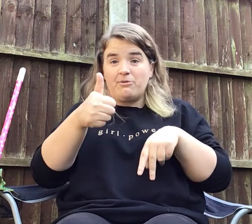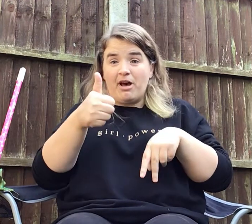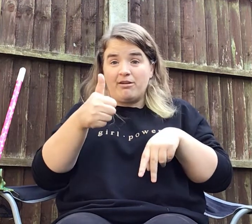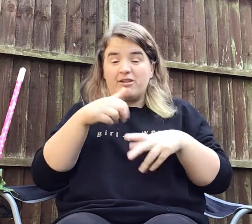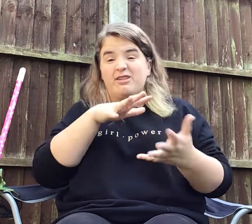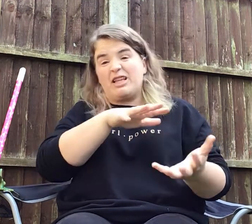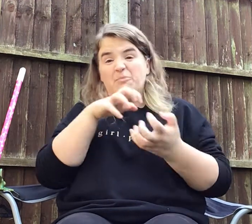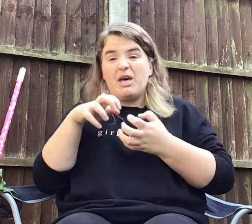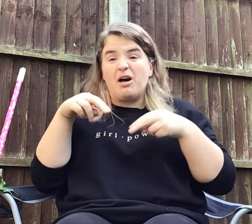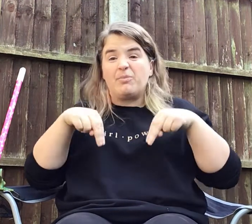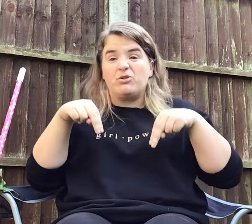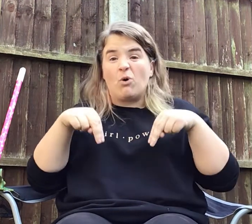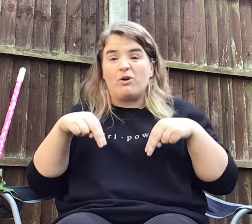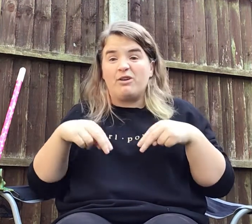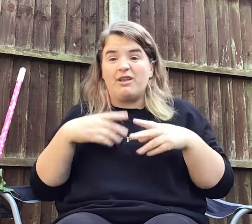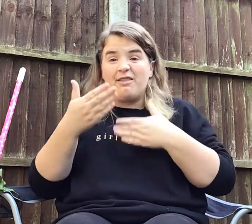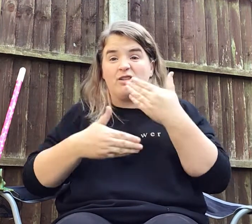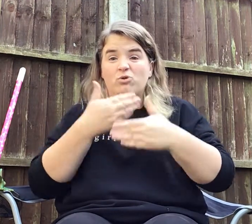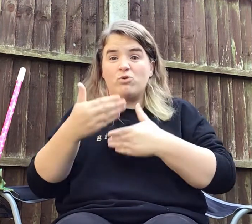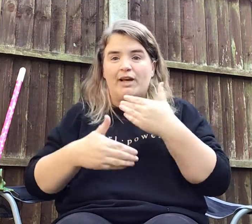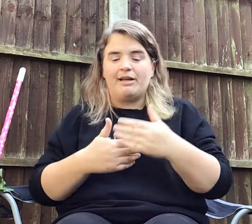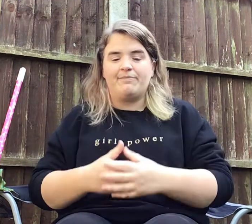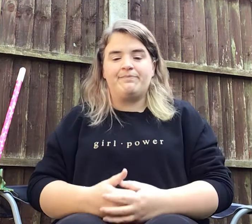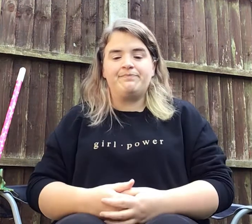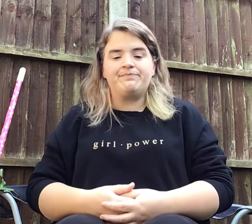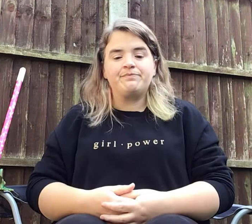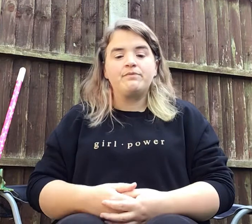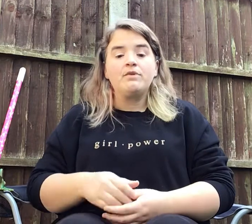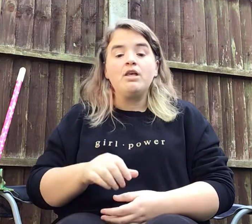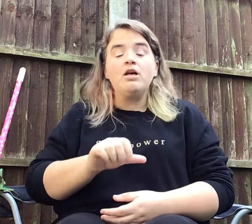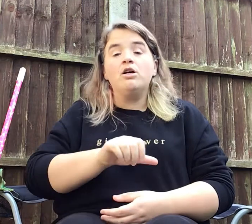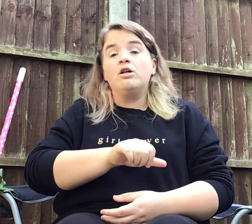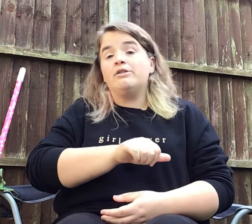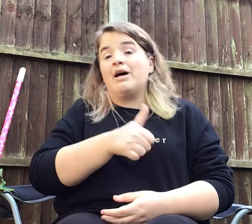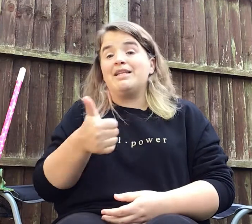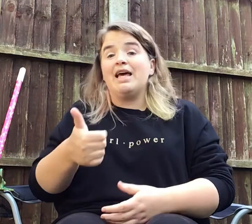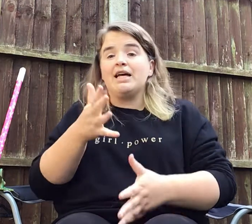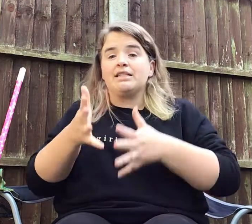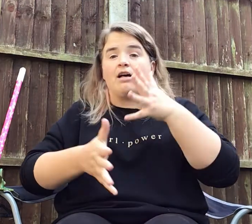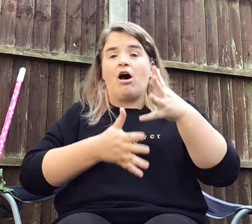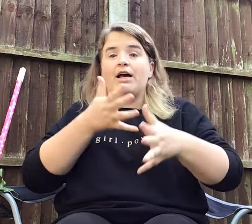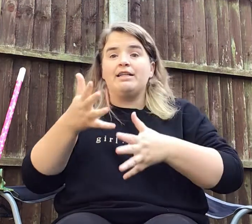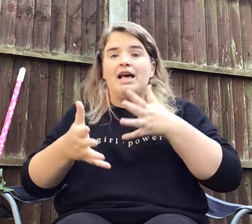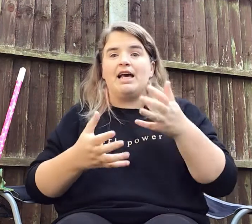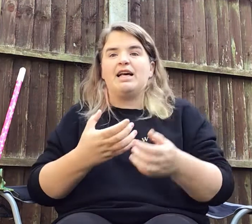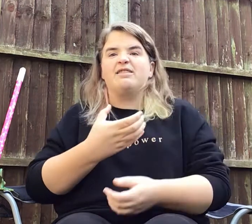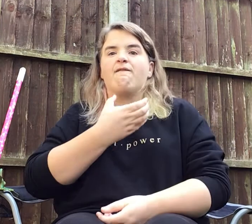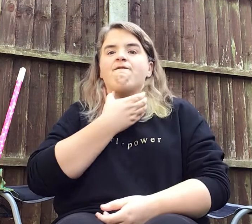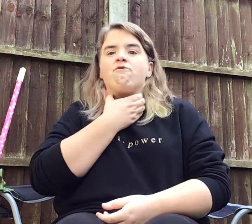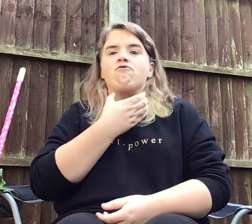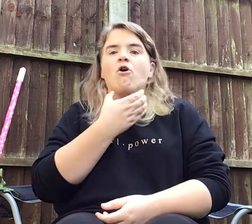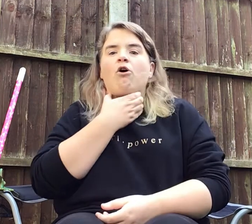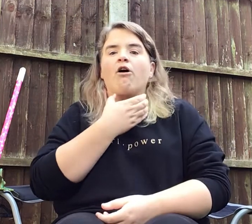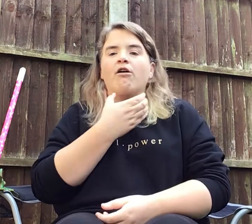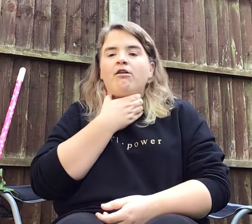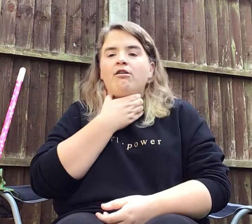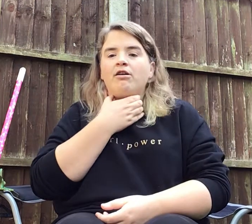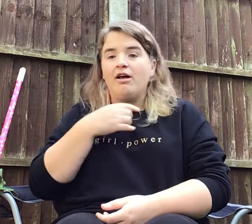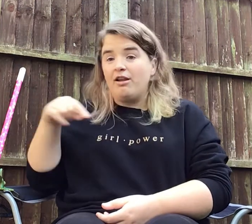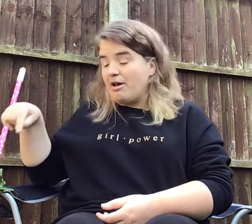done because they pick up a dog in the story. Our next sign is Frog. Like